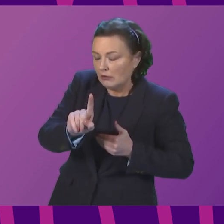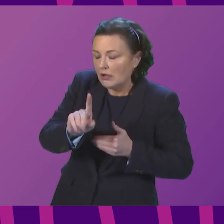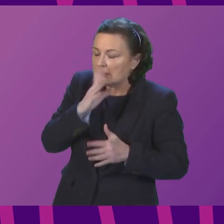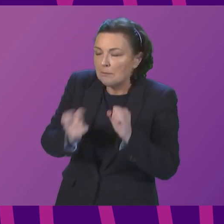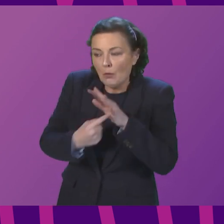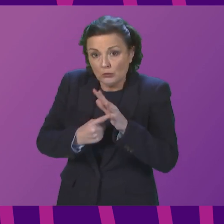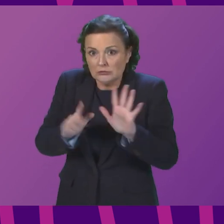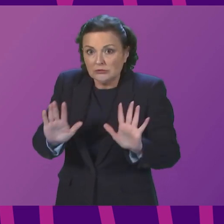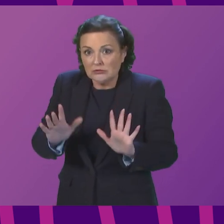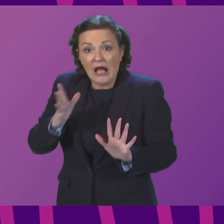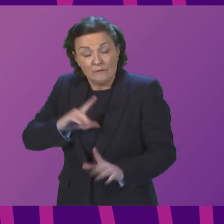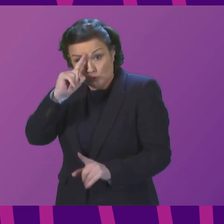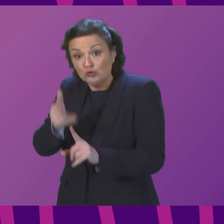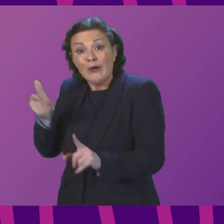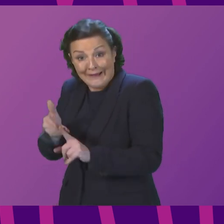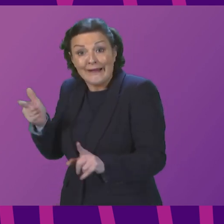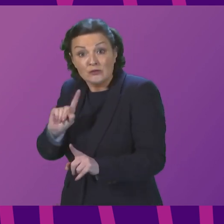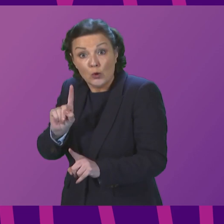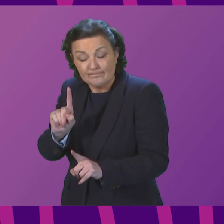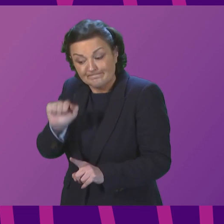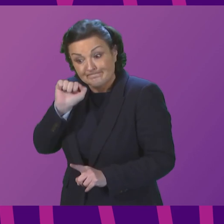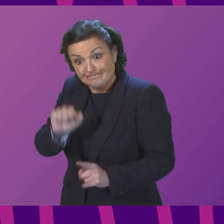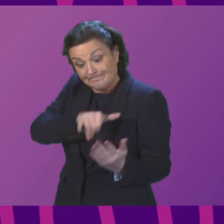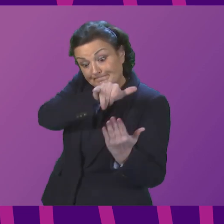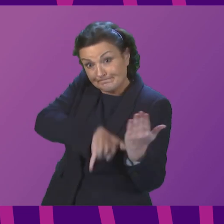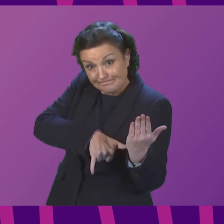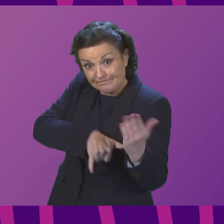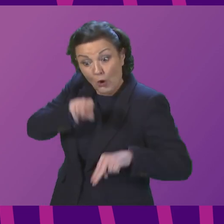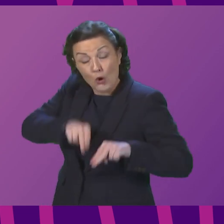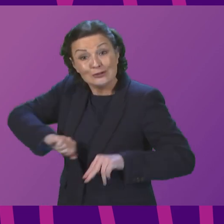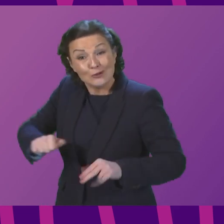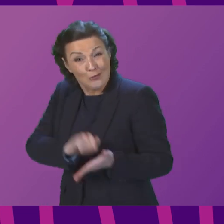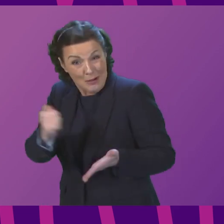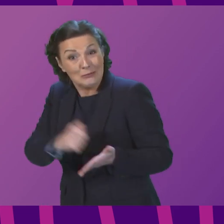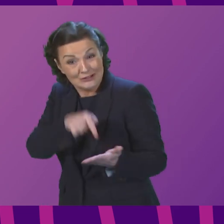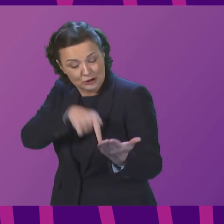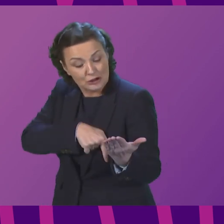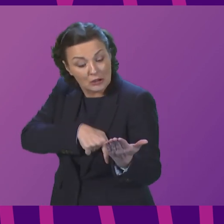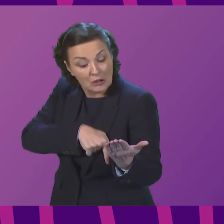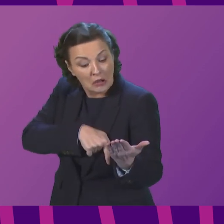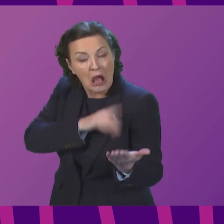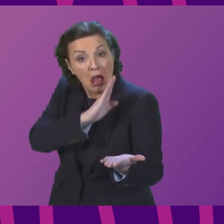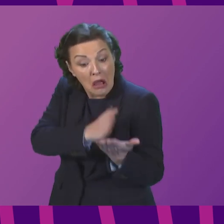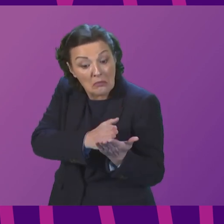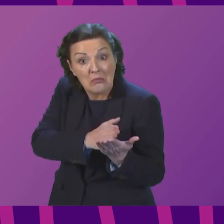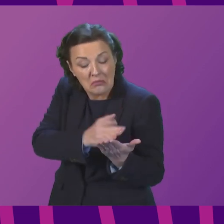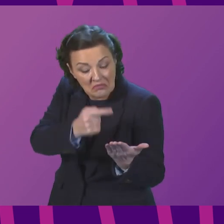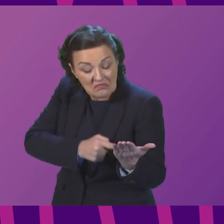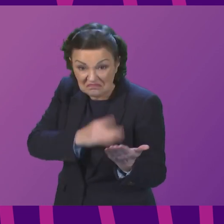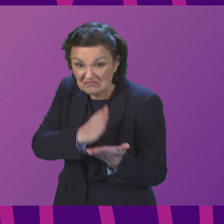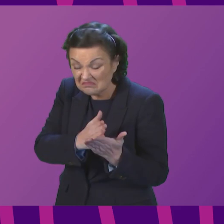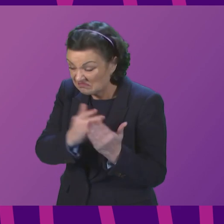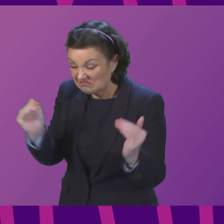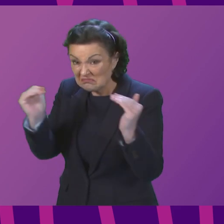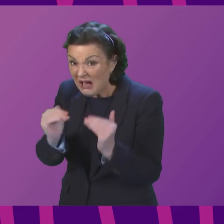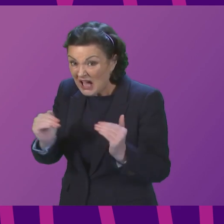it is important to recognise that the findings of the Audit Scotland report published today largely are in line with the independent review